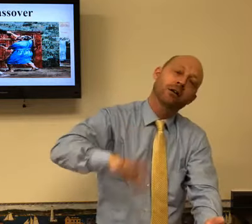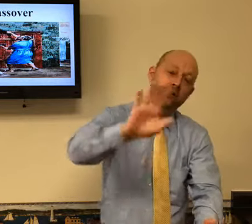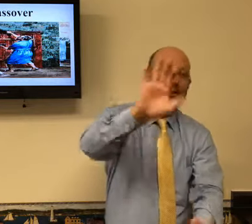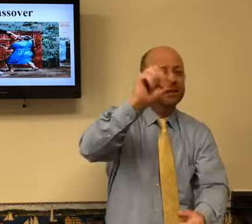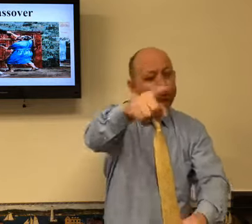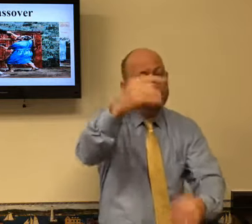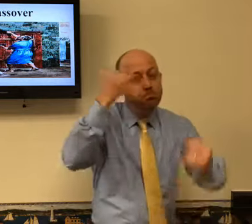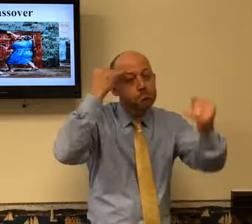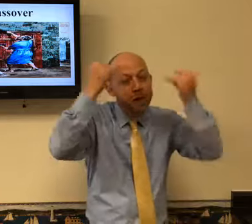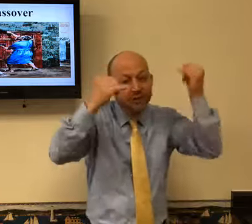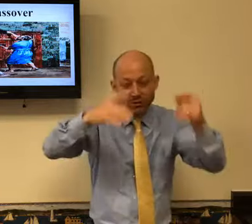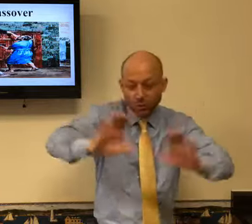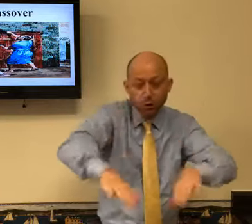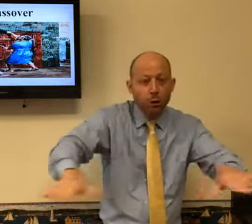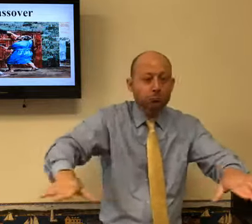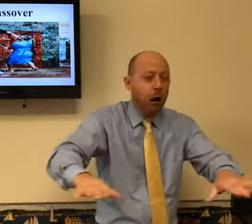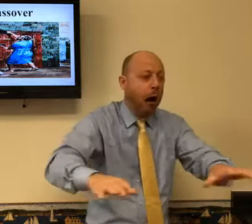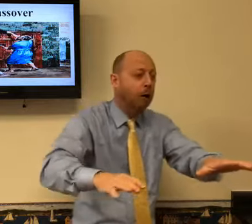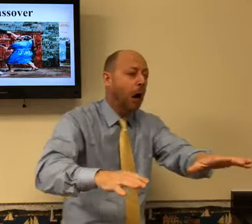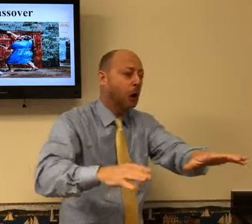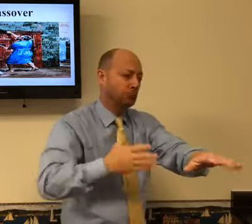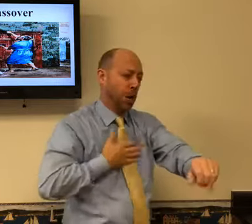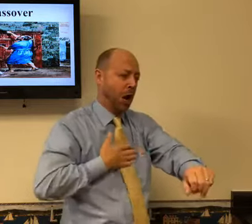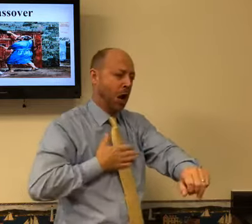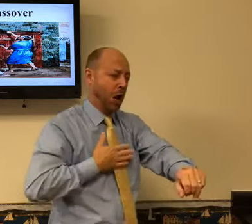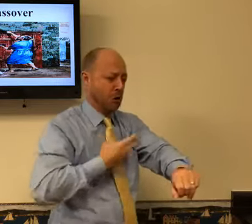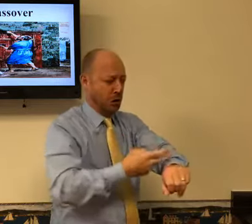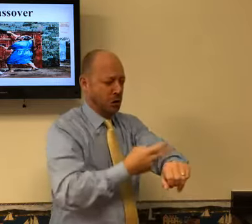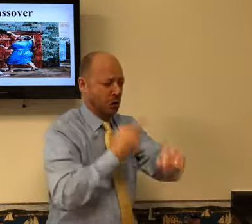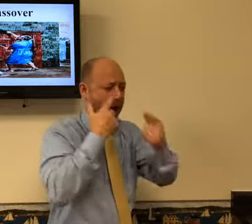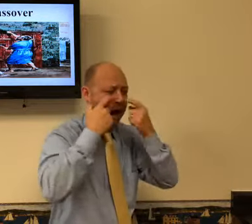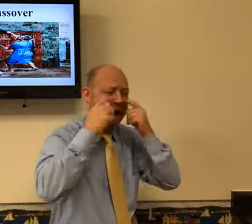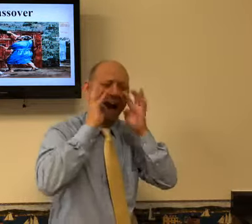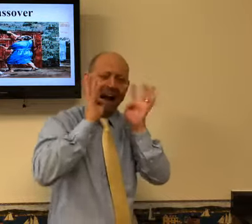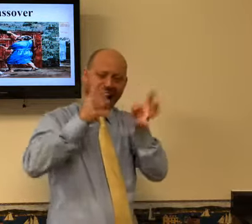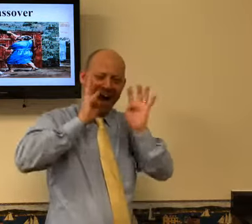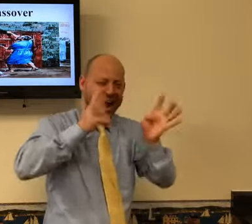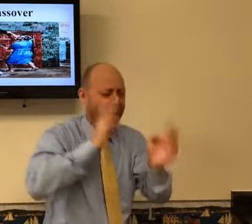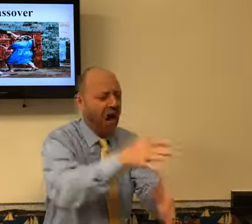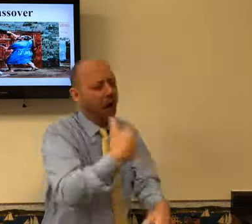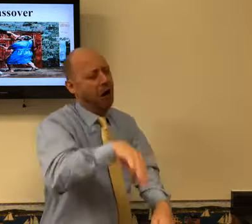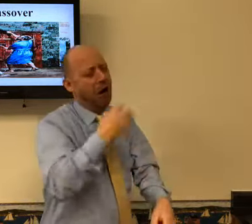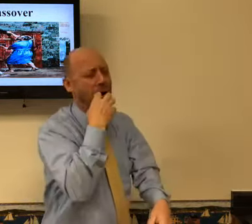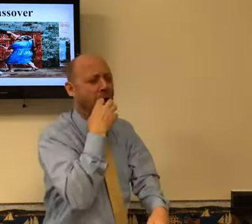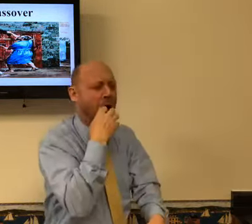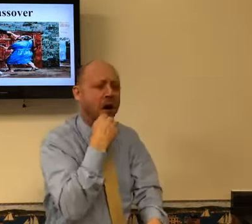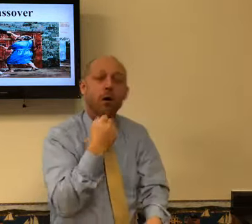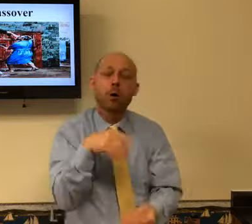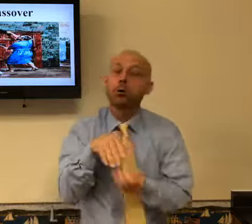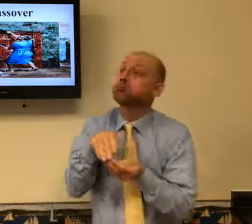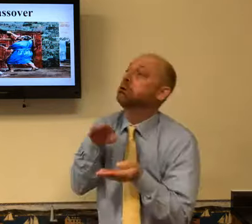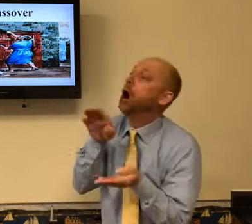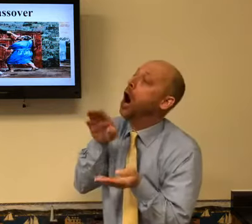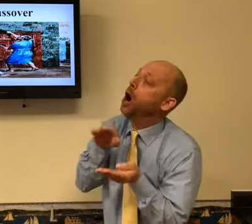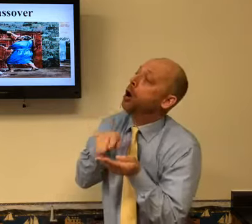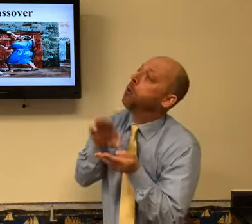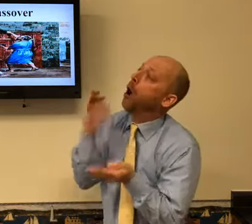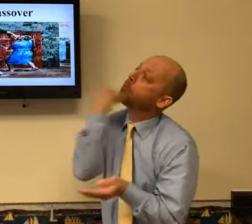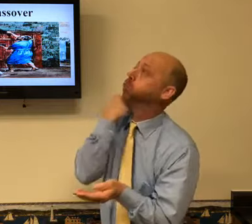to kill this lamb. Can you imagine the children? How sorrowful. Oh, my pet lamb. And they'd be crying and and the